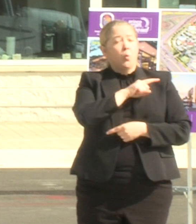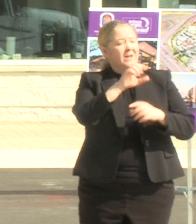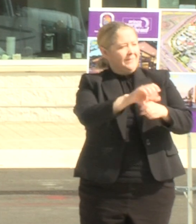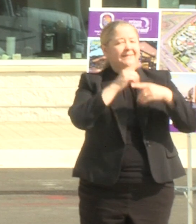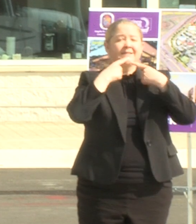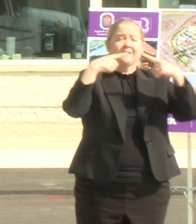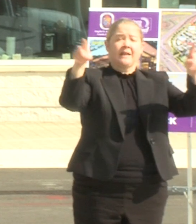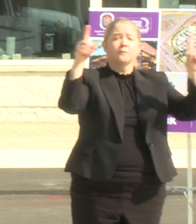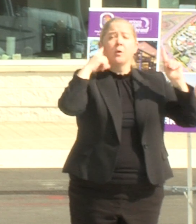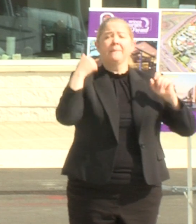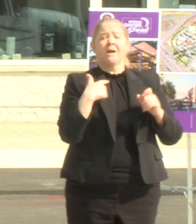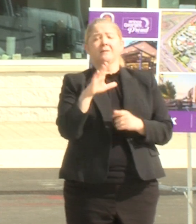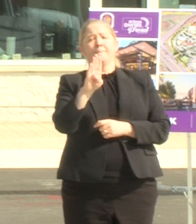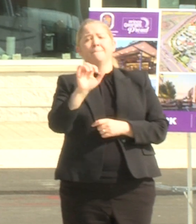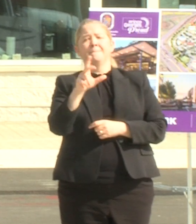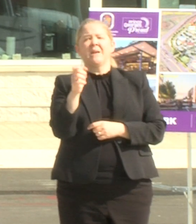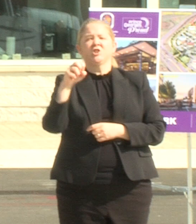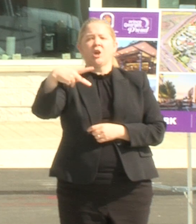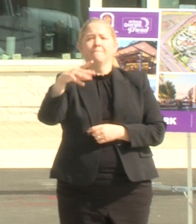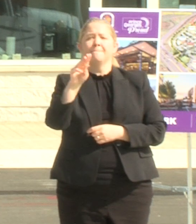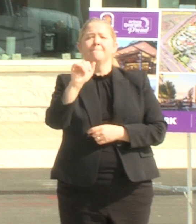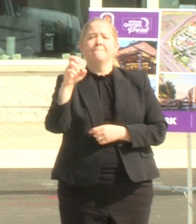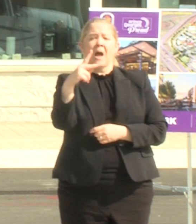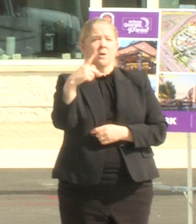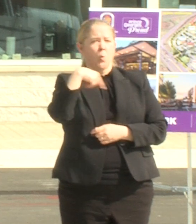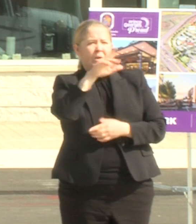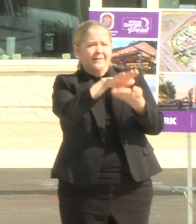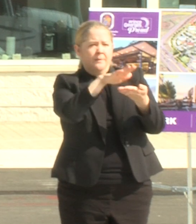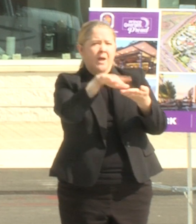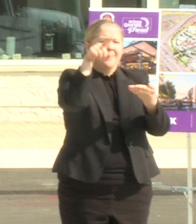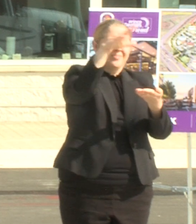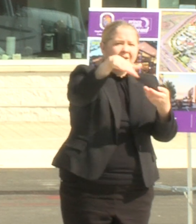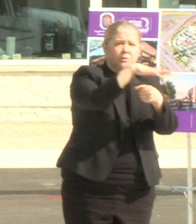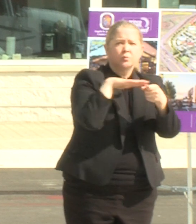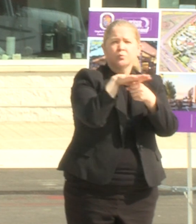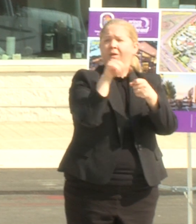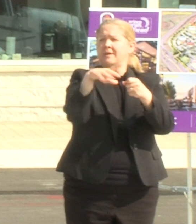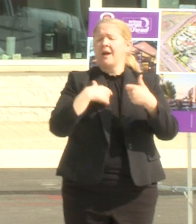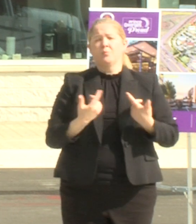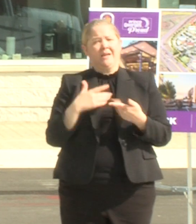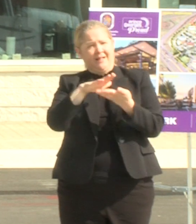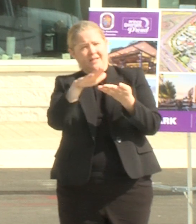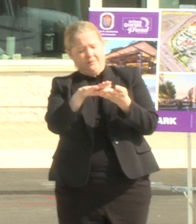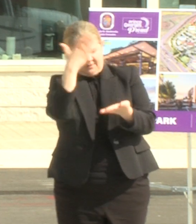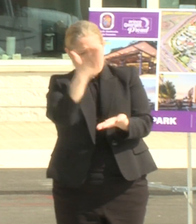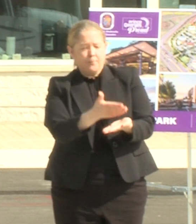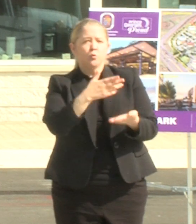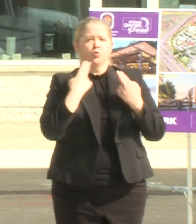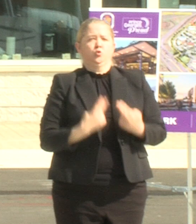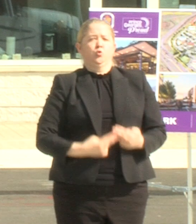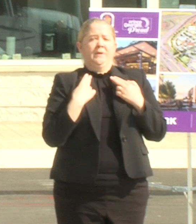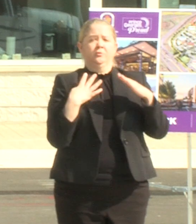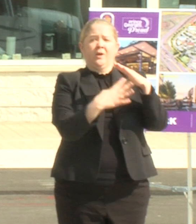of bishop macklin's leadership we cleaned up this corridor we cleaned up the human trafficking and voila today thanks to brandon